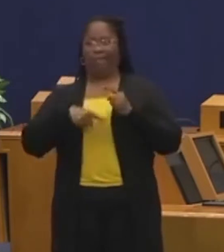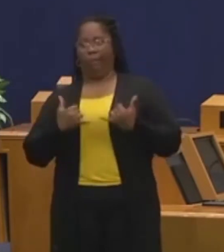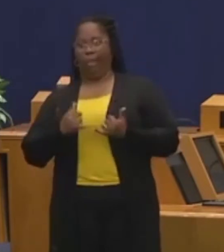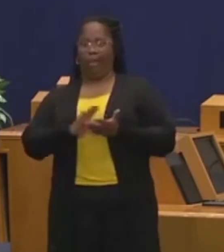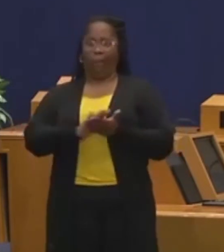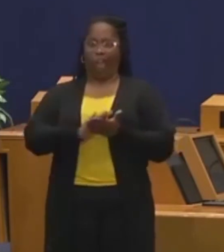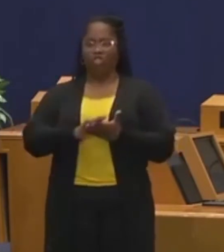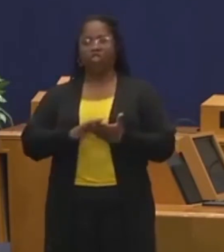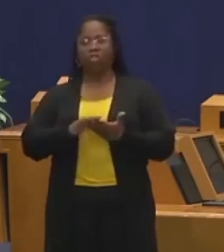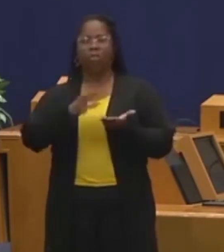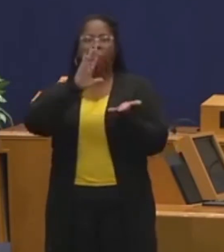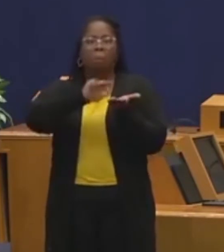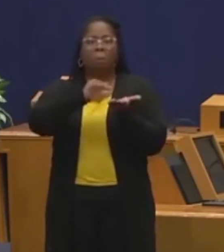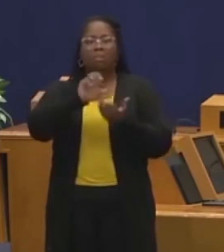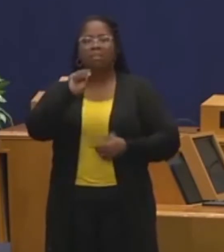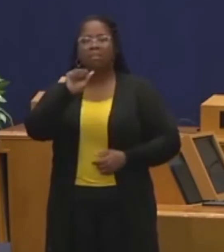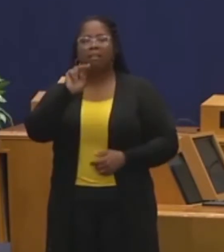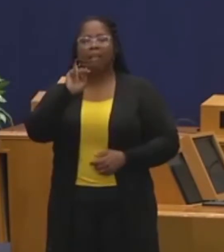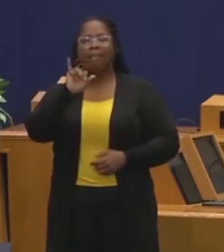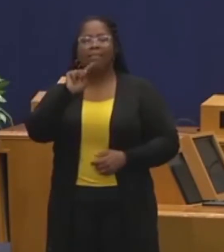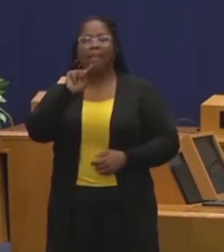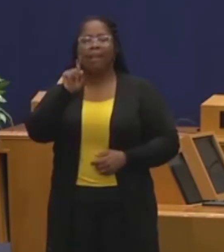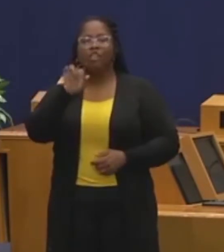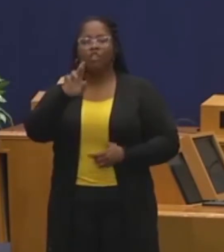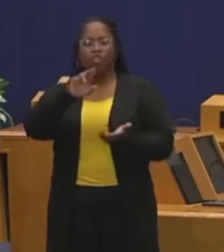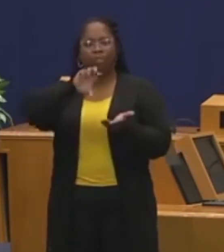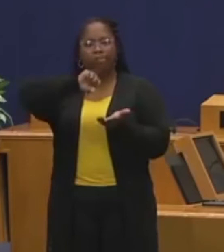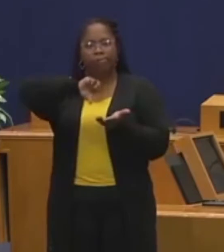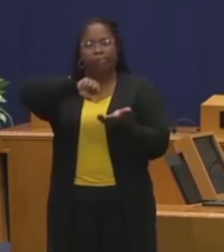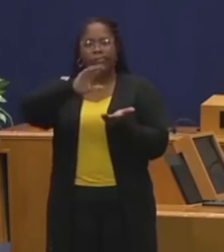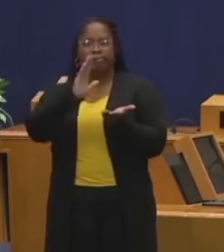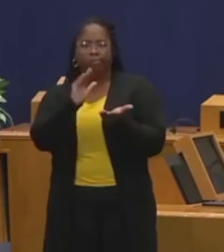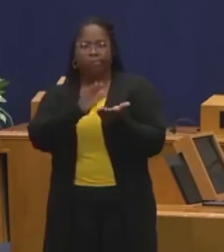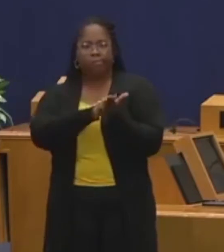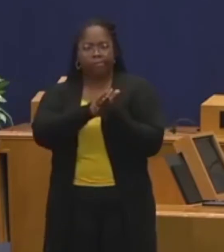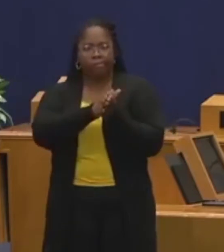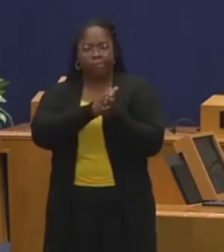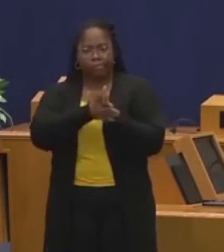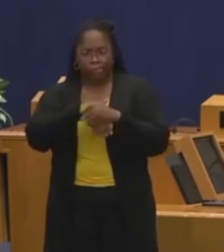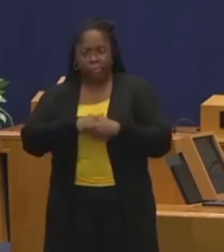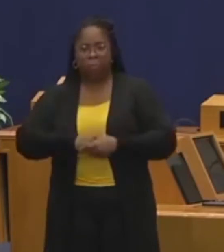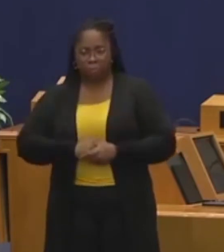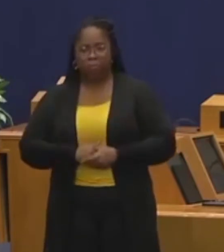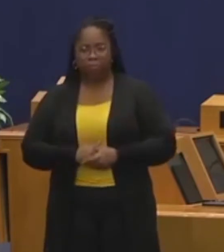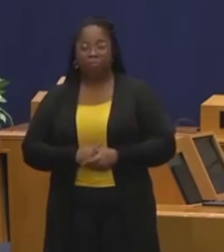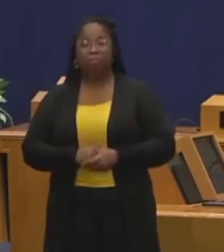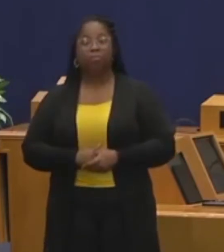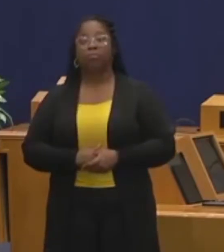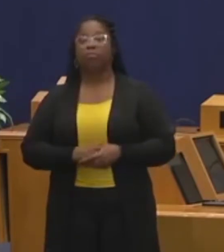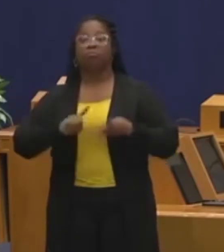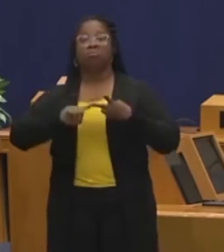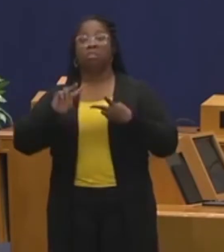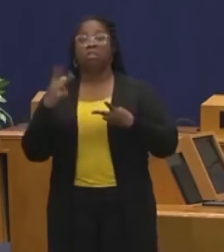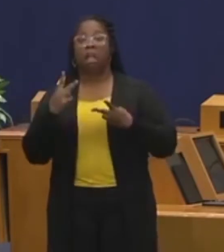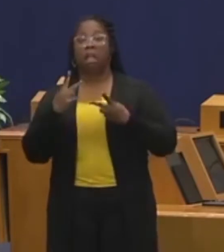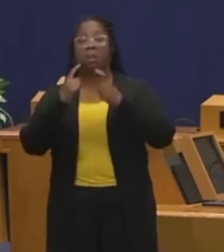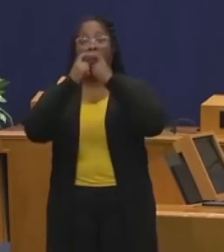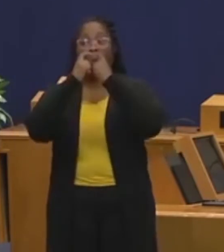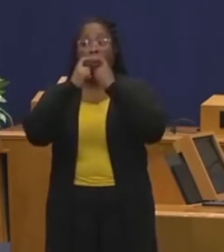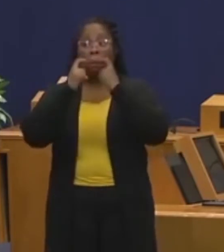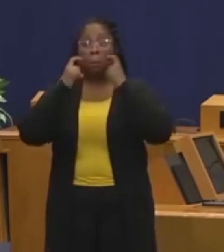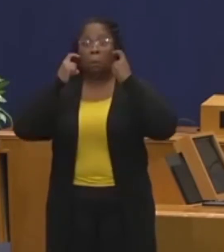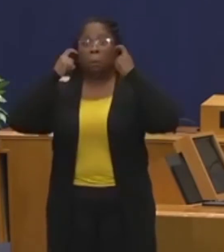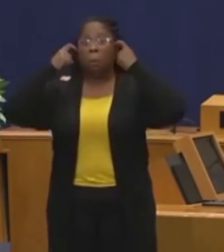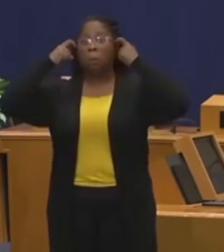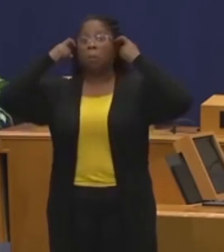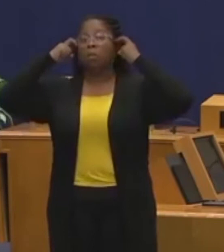or sanitize them. Then when you put on your face covering, you need to make sure that it's going